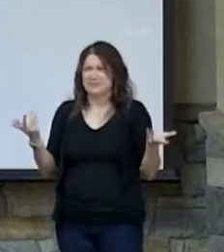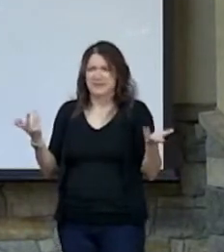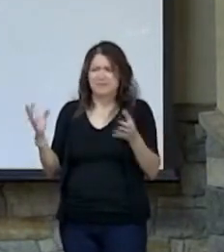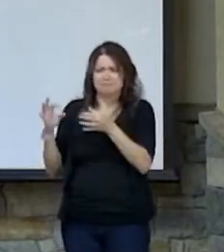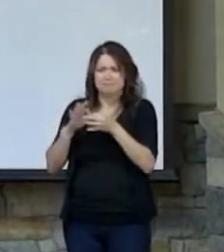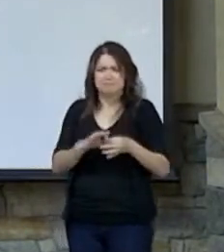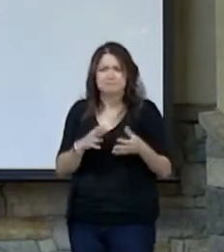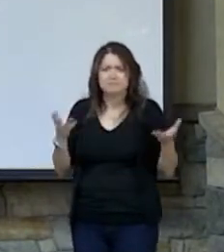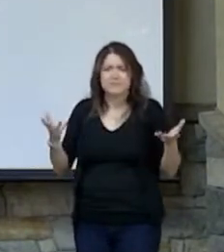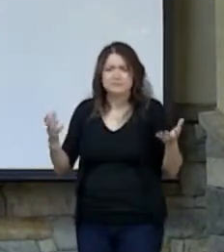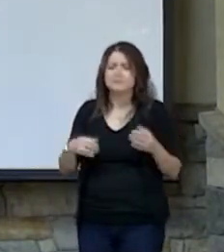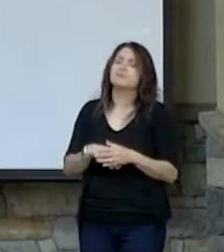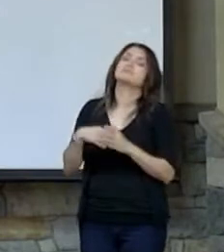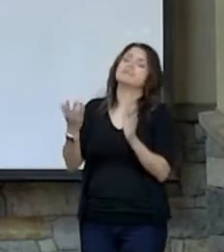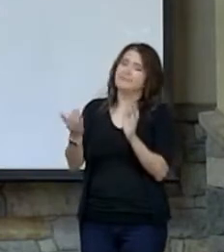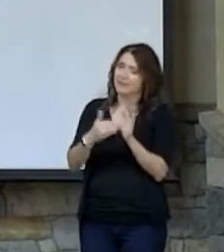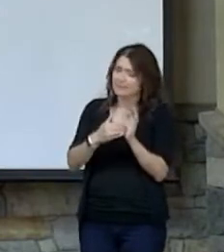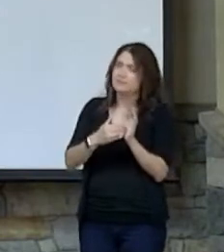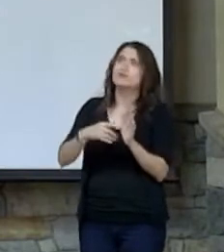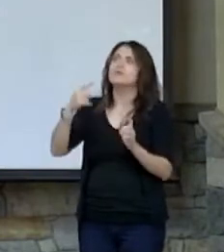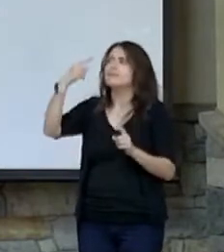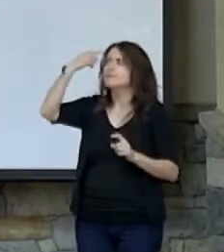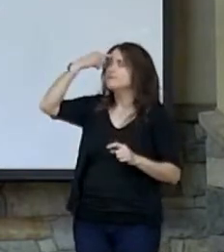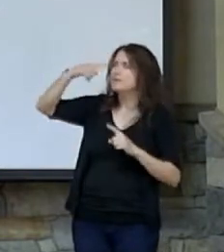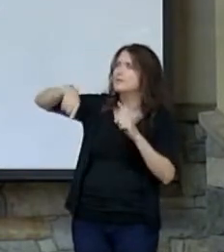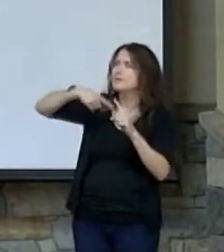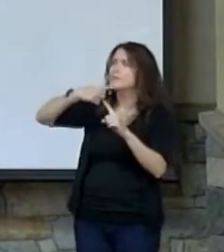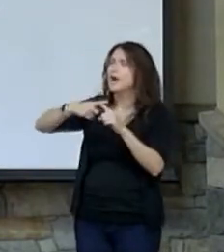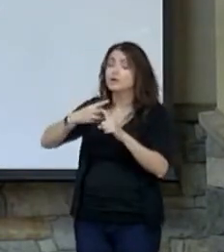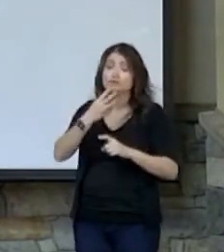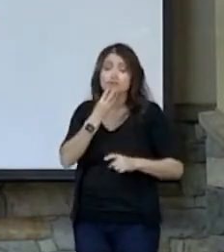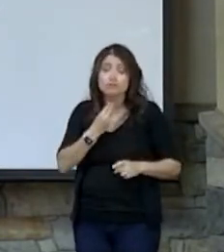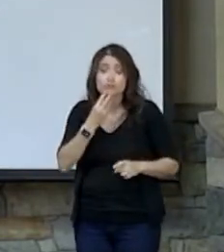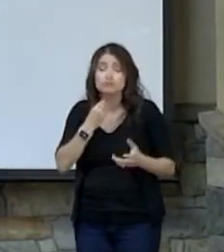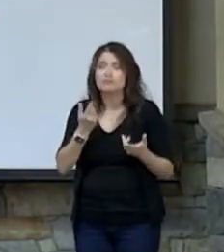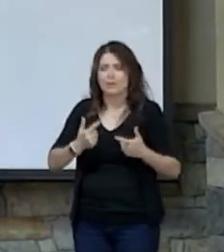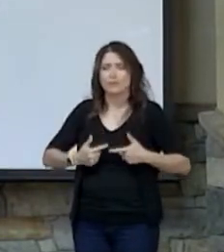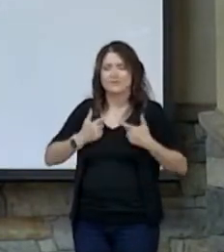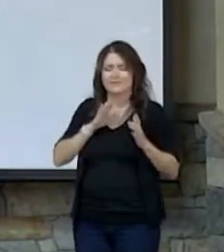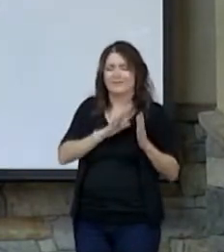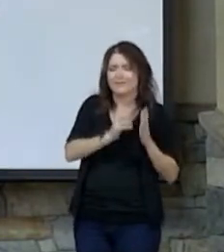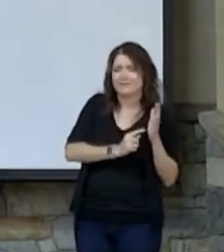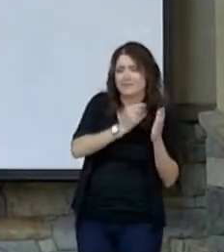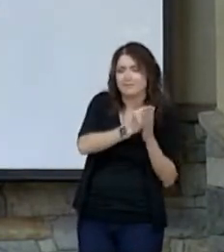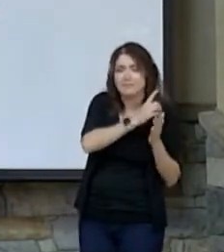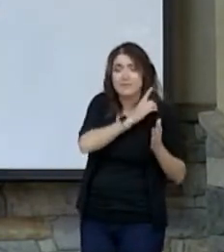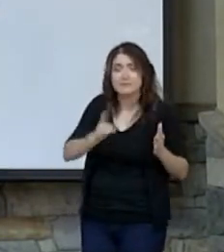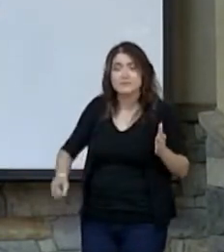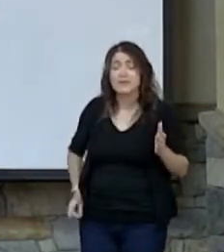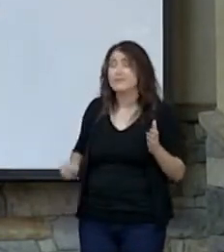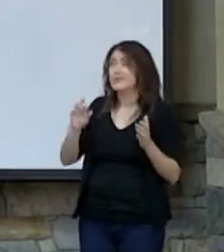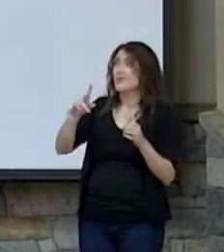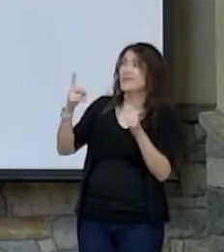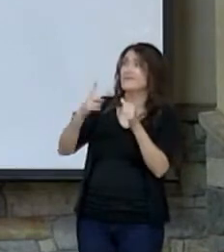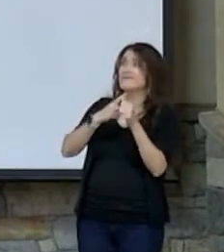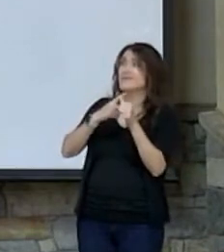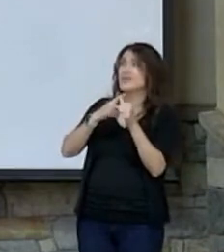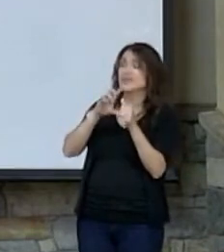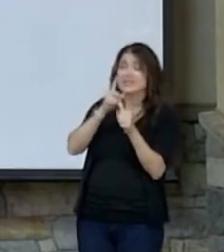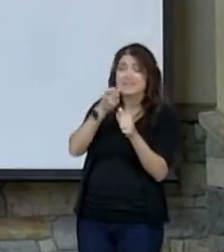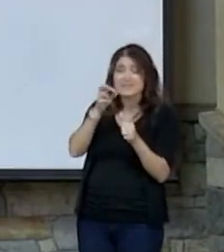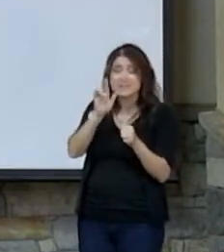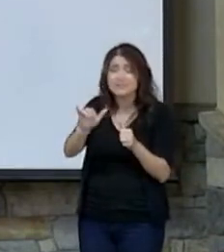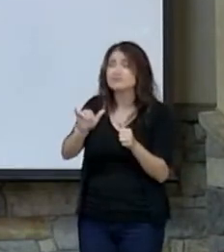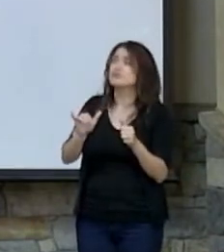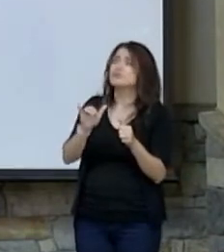to? Again, we have to think about a Jew that was living at the time of David, or even a first century Jew. Where would